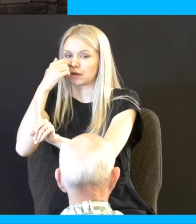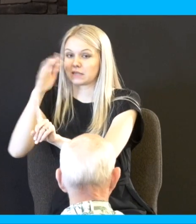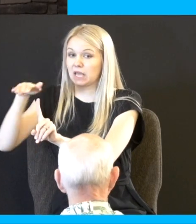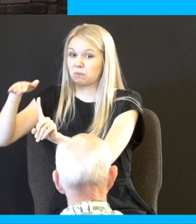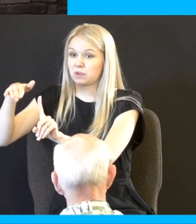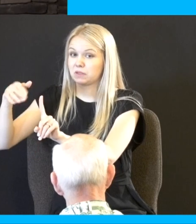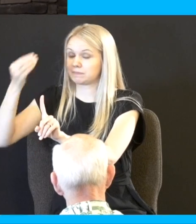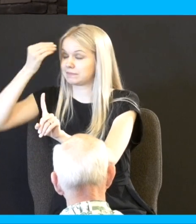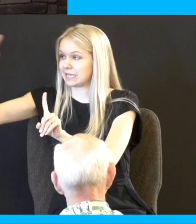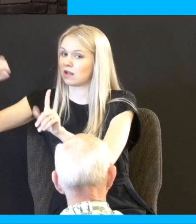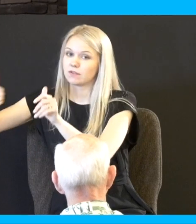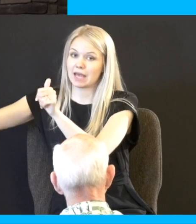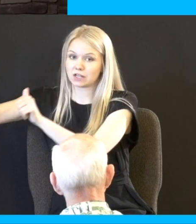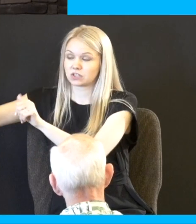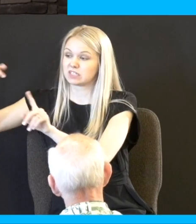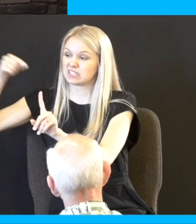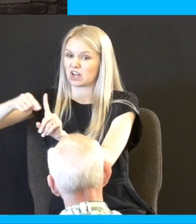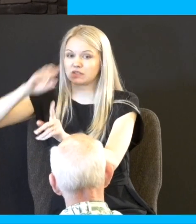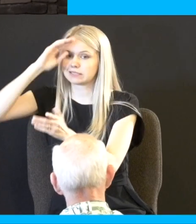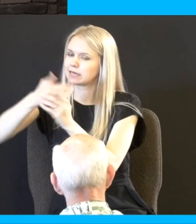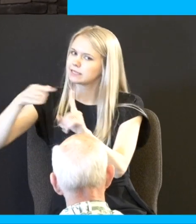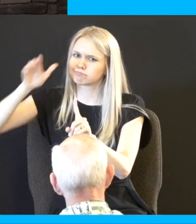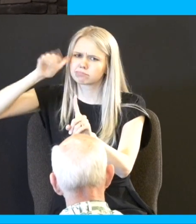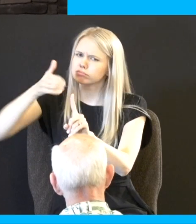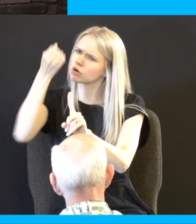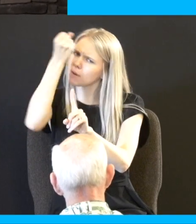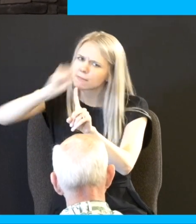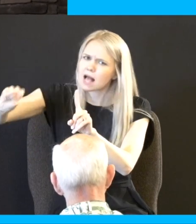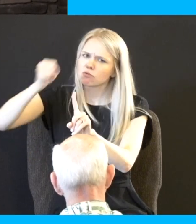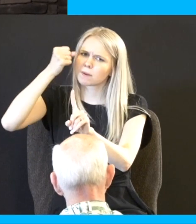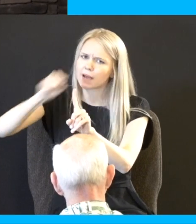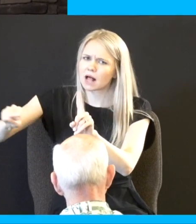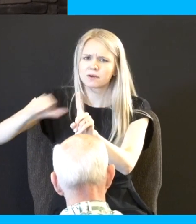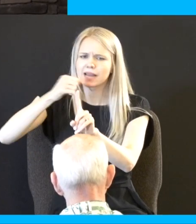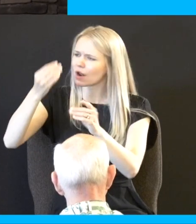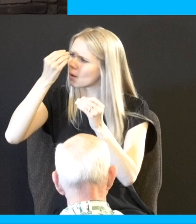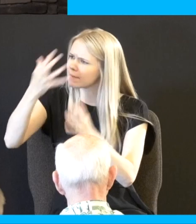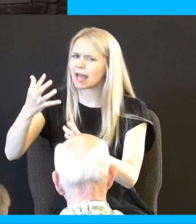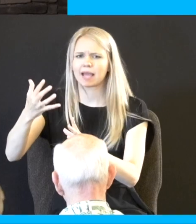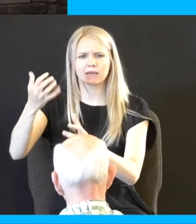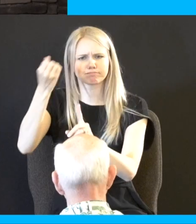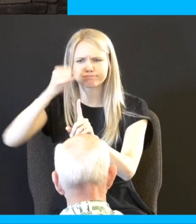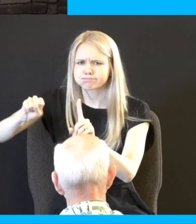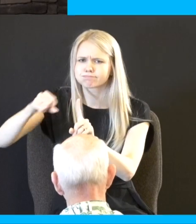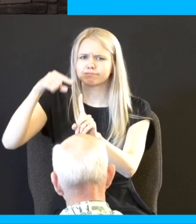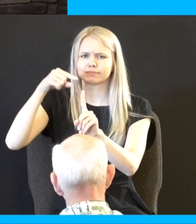his city this our son is stubborn and rebellious he will not obey our voice he is a glutton and a drunkard